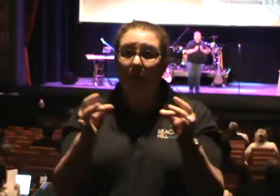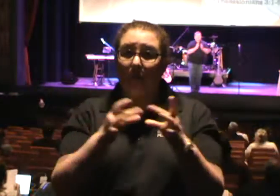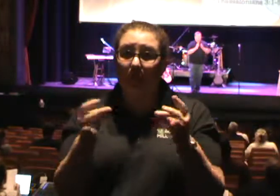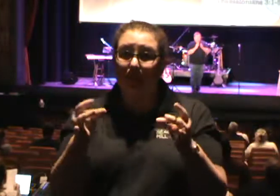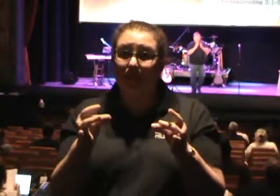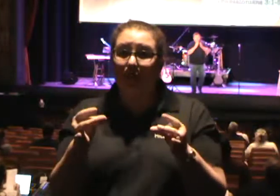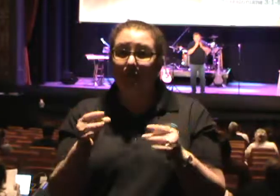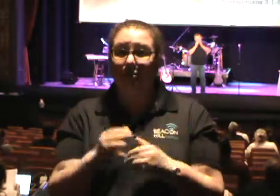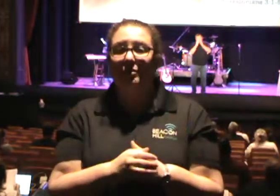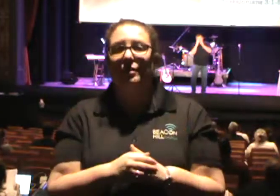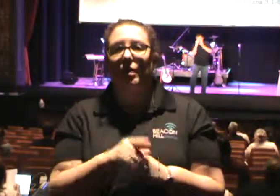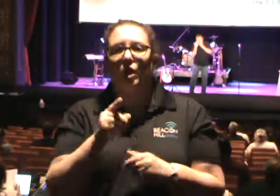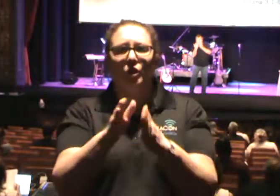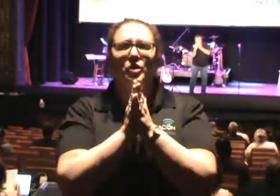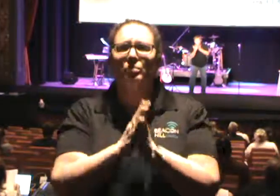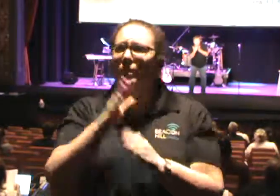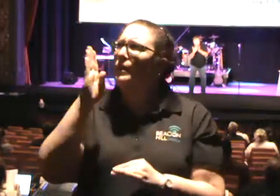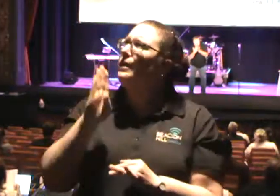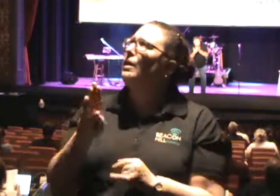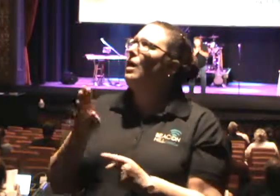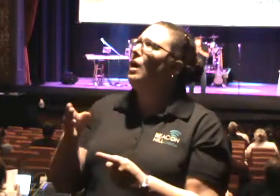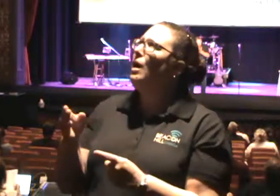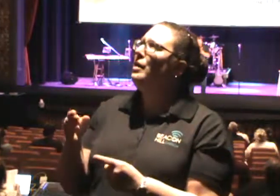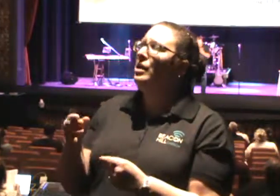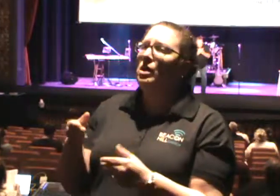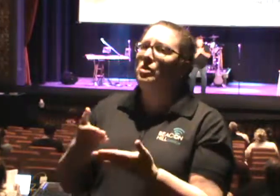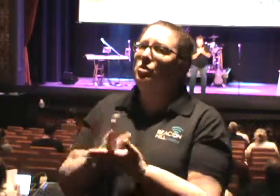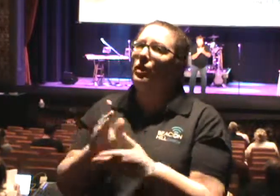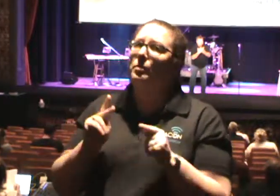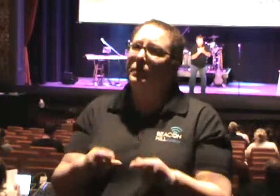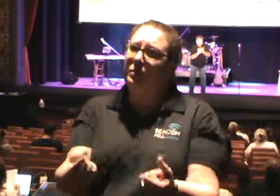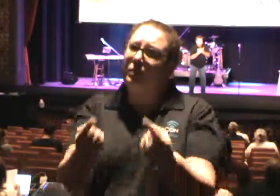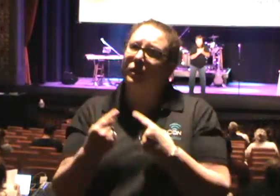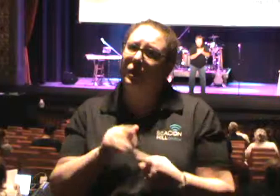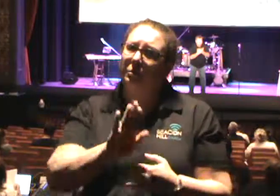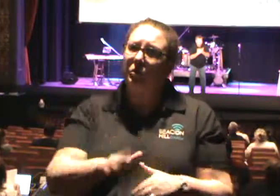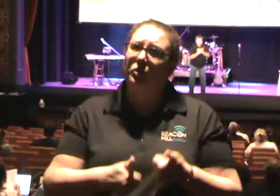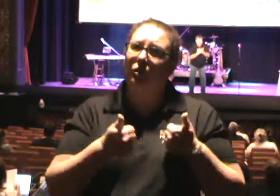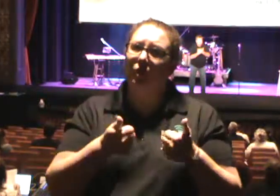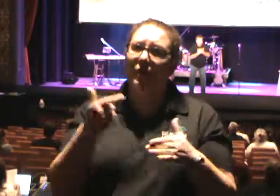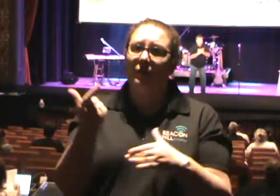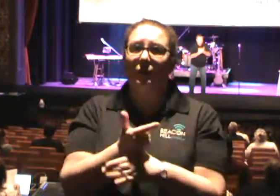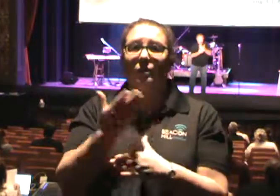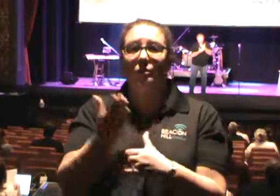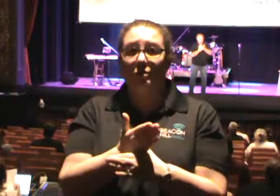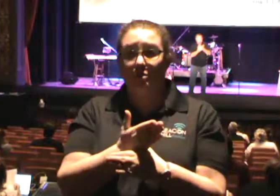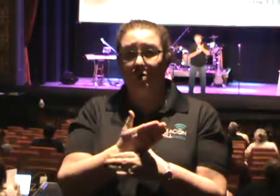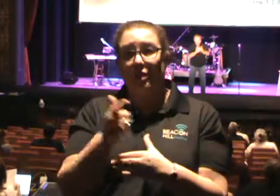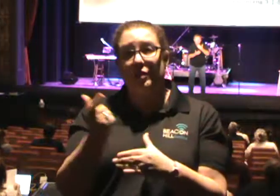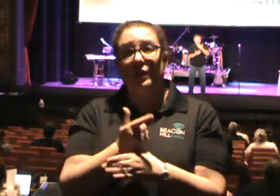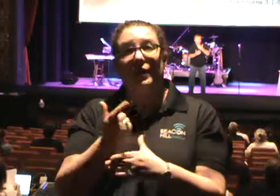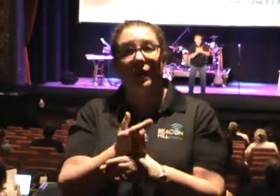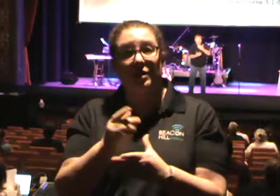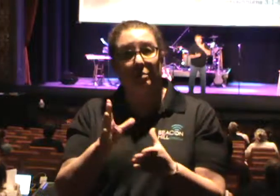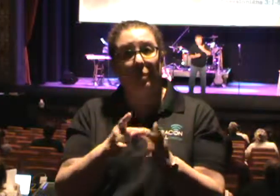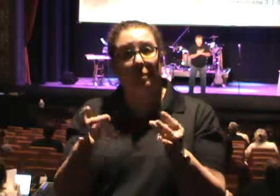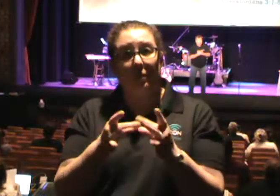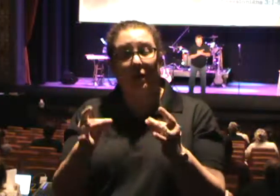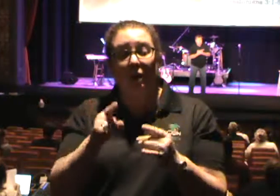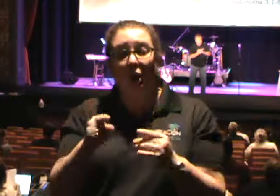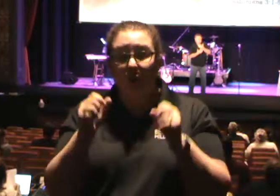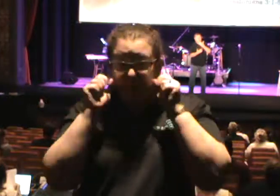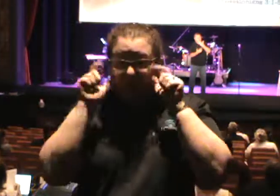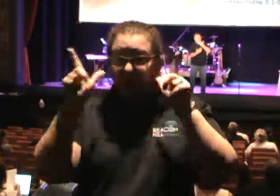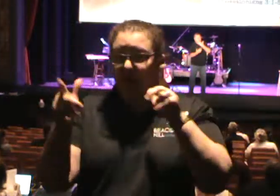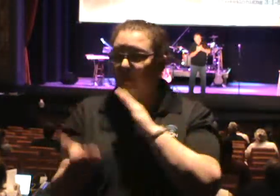to God to bring people into your life to share the Gospel message with? Are you getting out of the bed in the